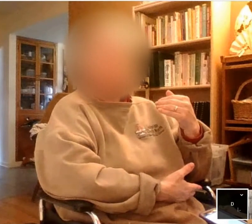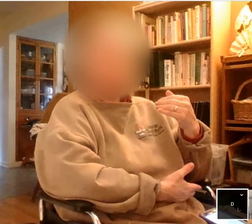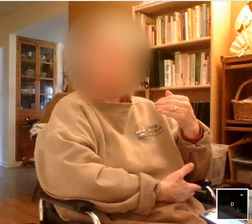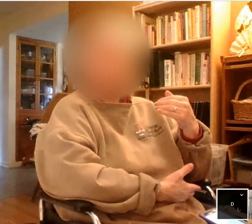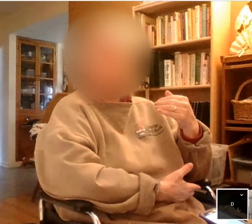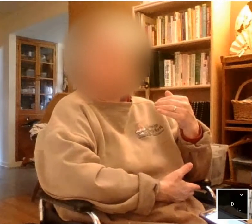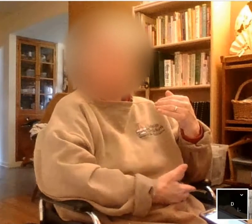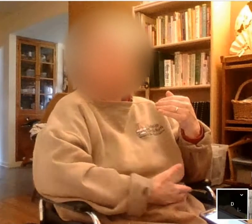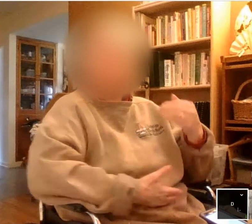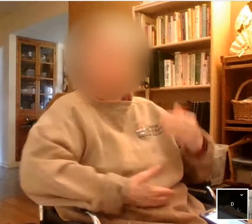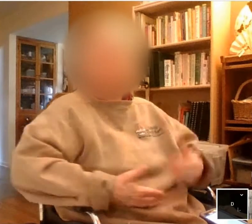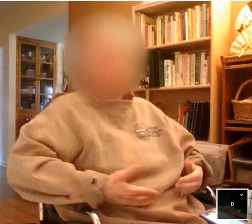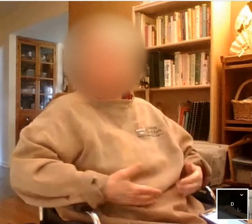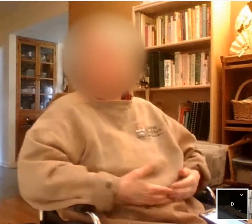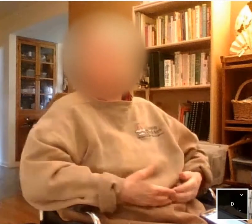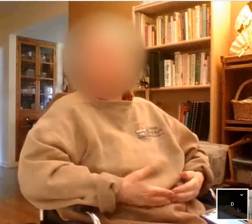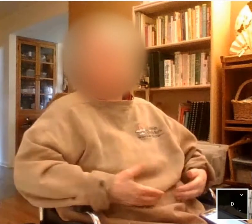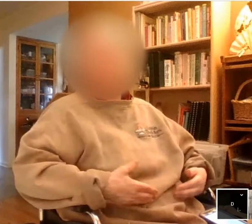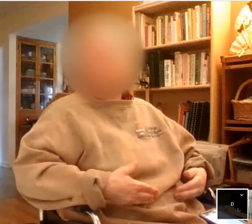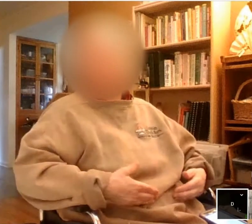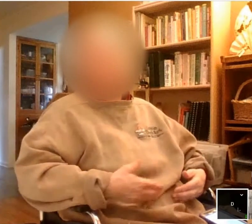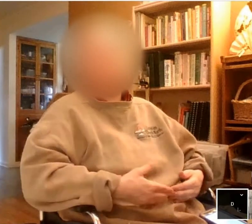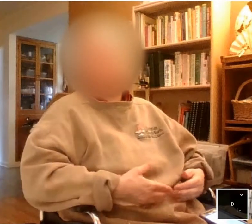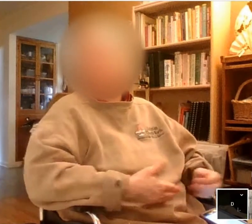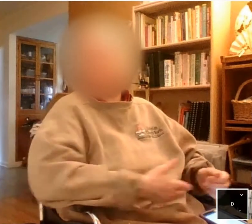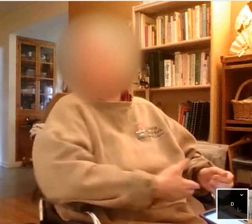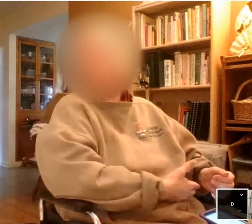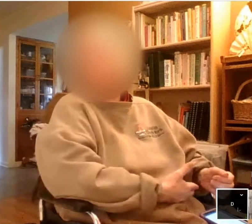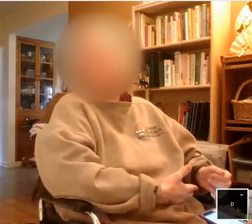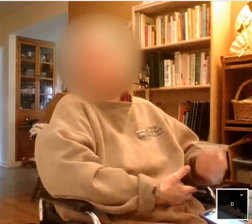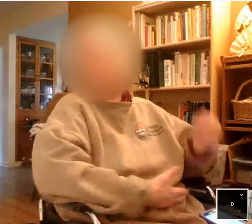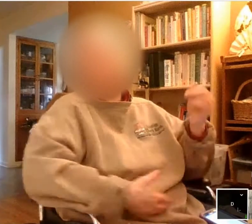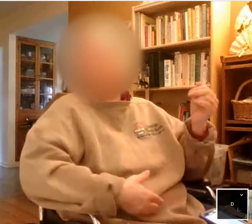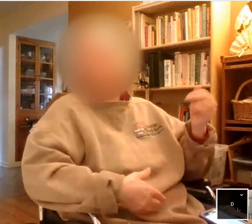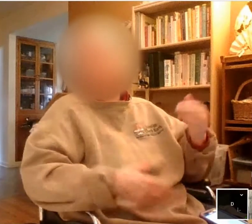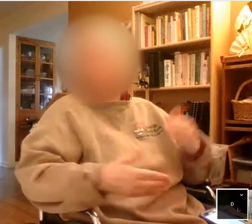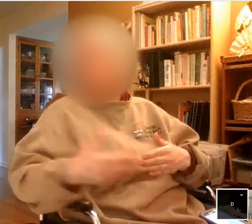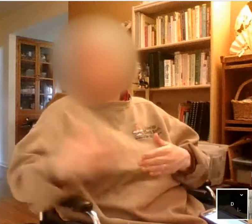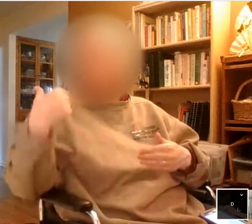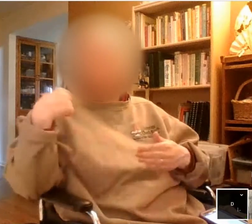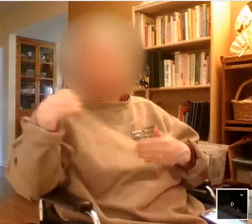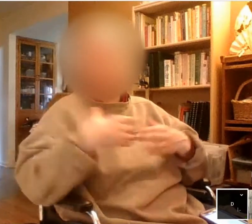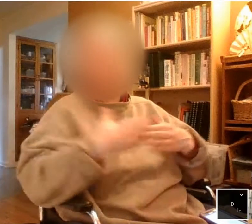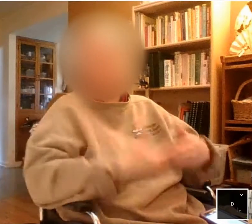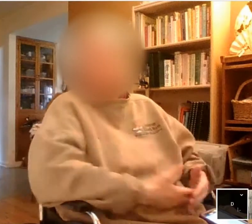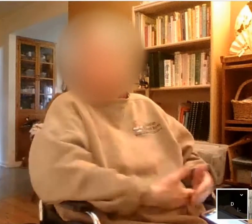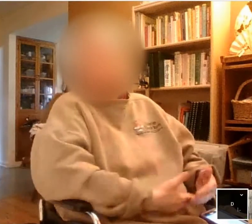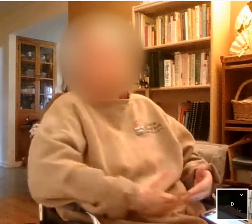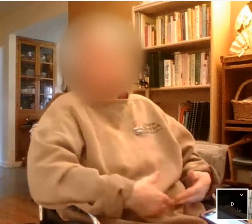like the feeling of a metal, like I was laying on a metal bar that laid right across my spine, right across